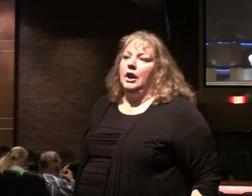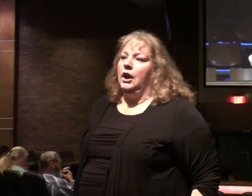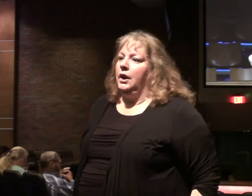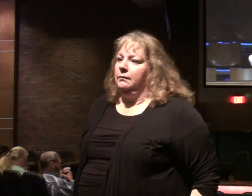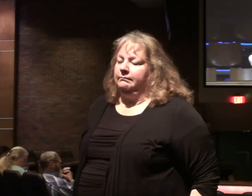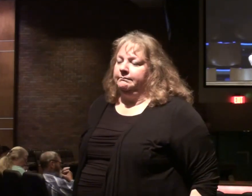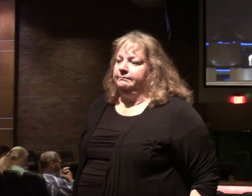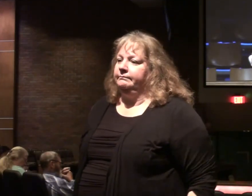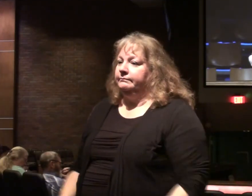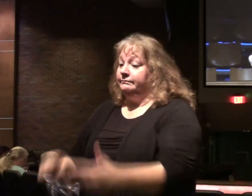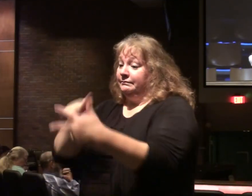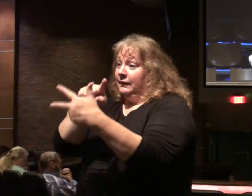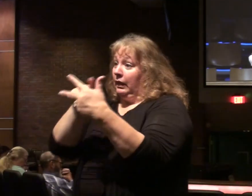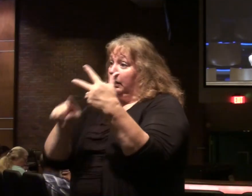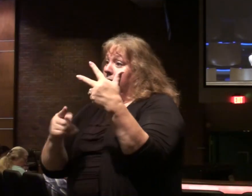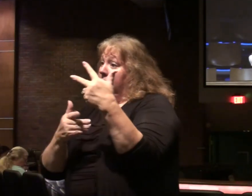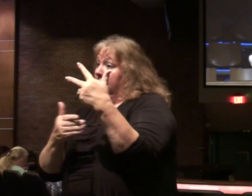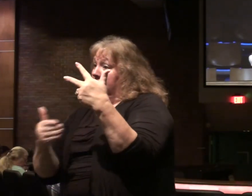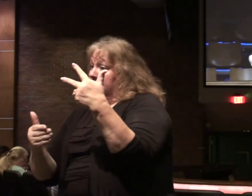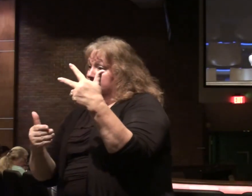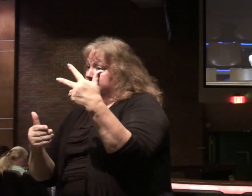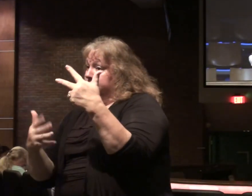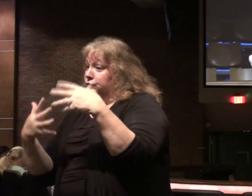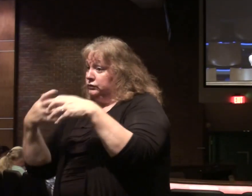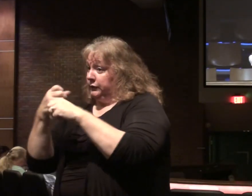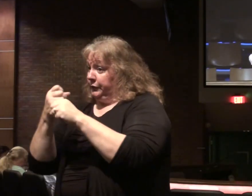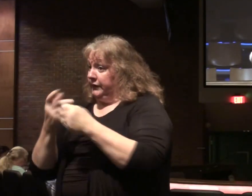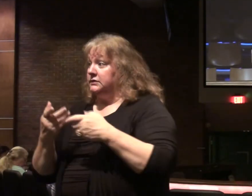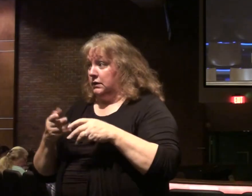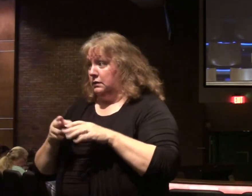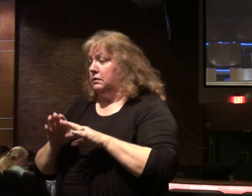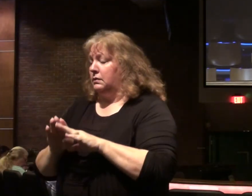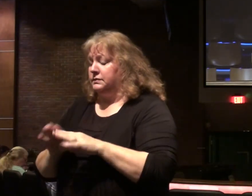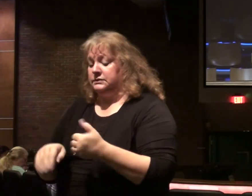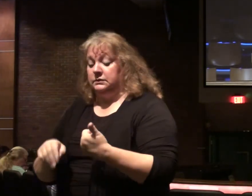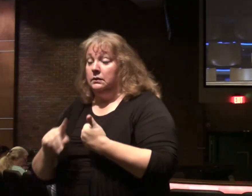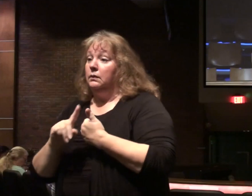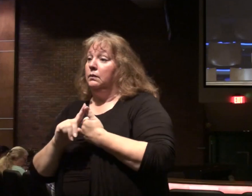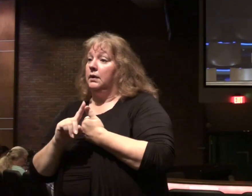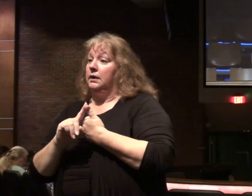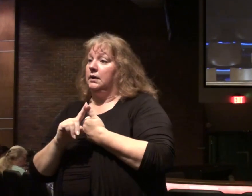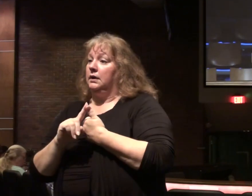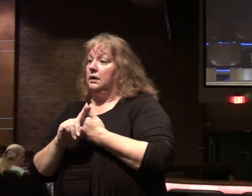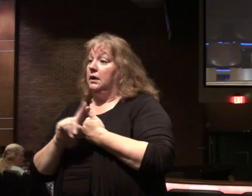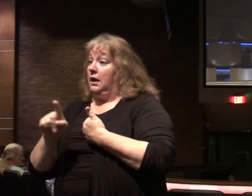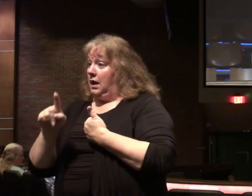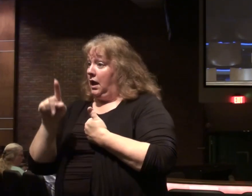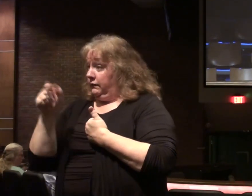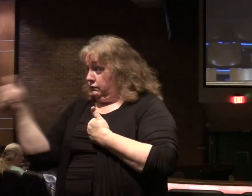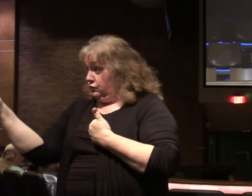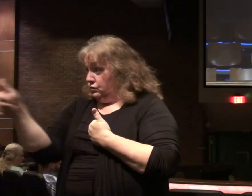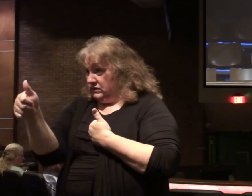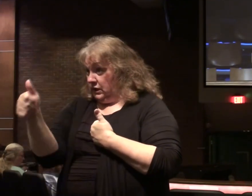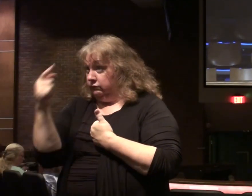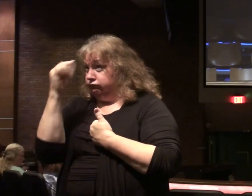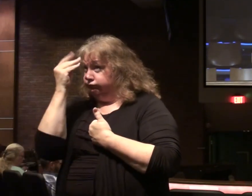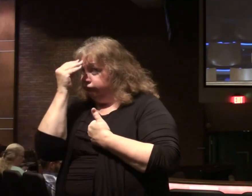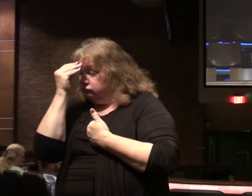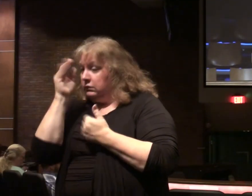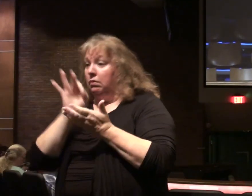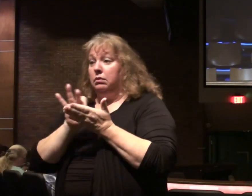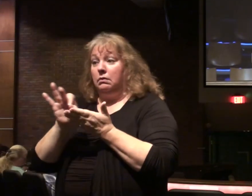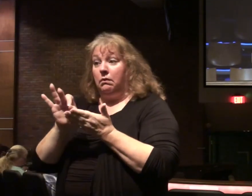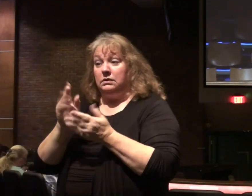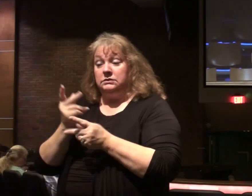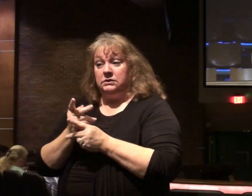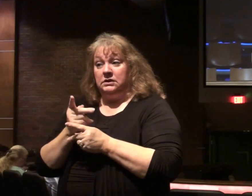points as we summarize and close. Number one, how do you count the cost? Is